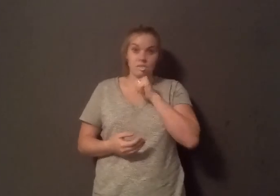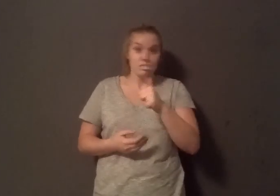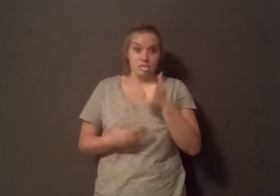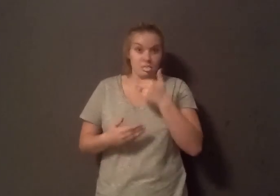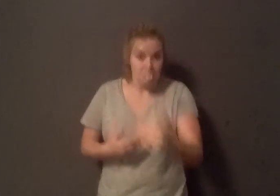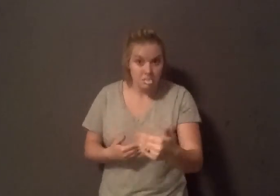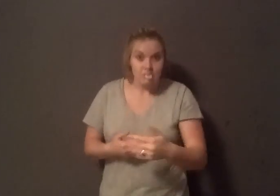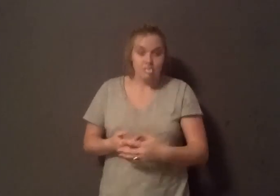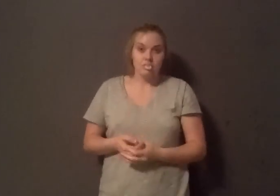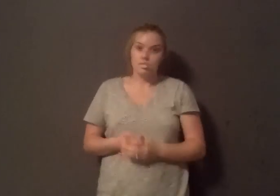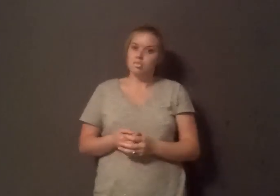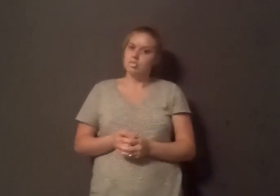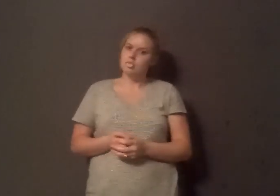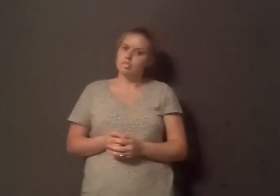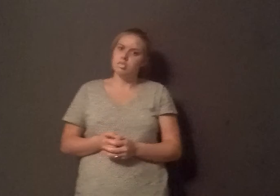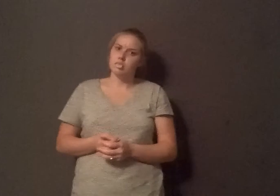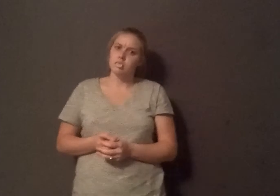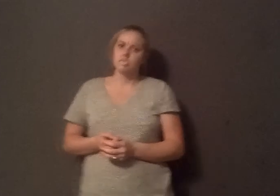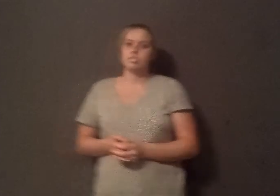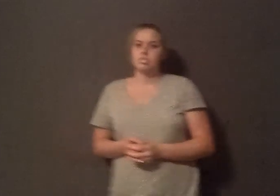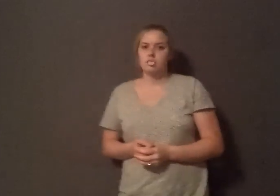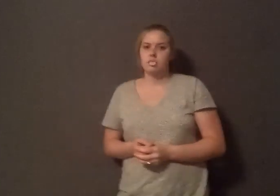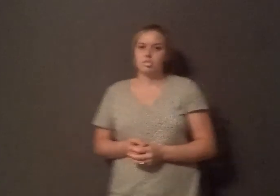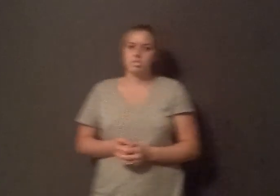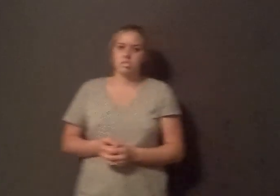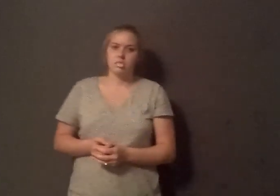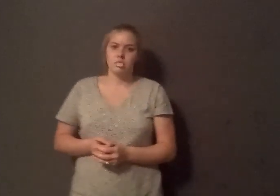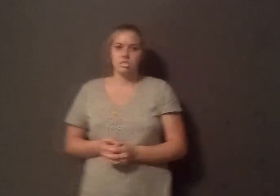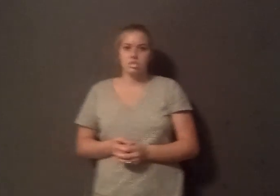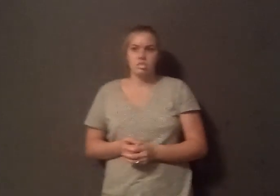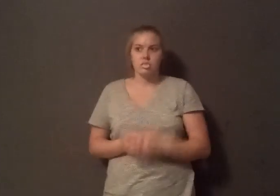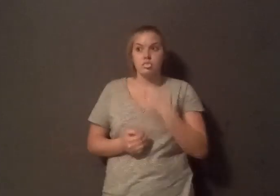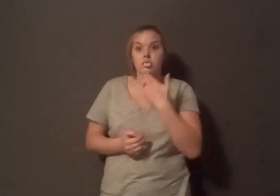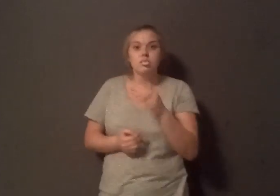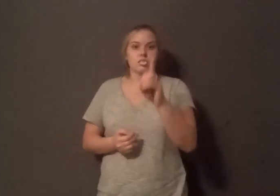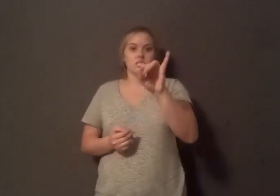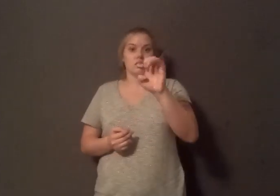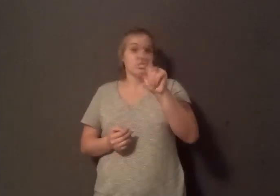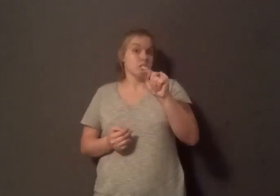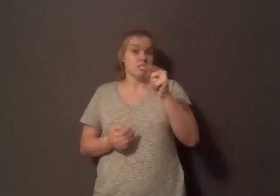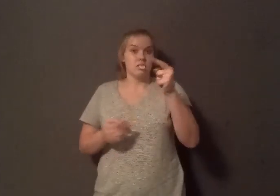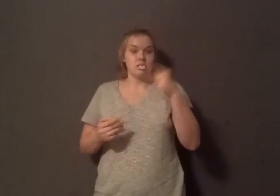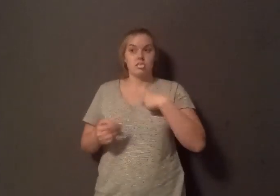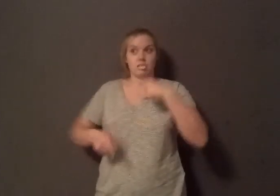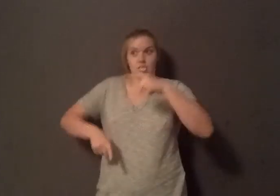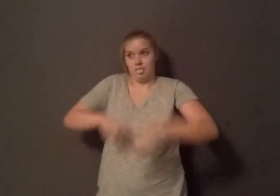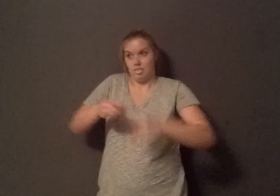if anyone follows a diet that they eat? I can't tell you what a proper diet is. I can tell you what an improper diet is.